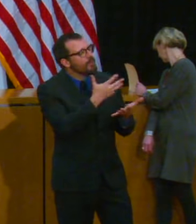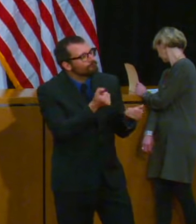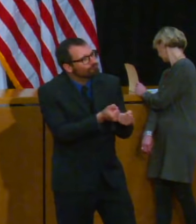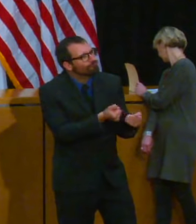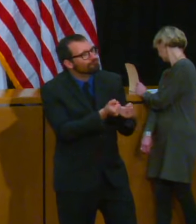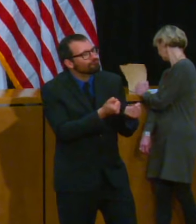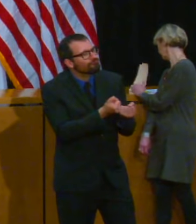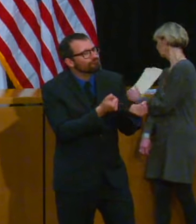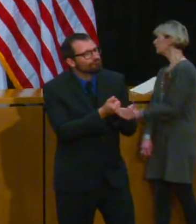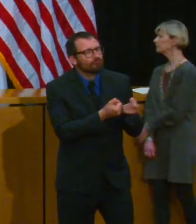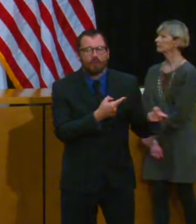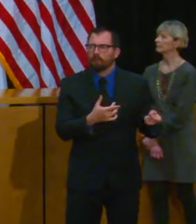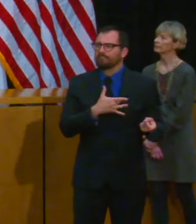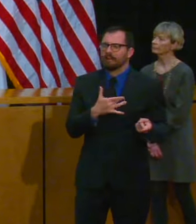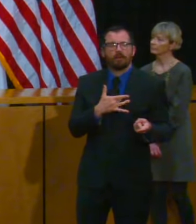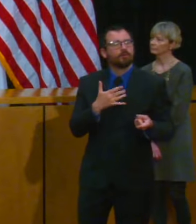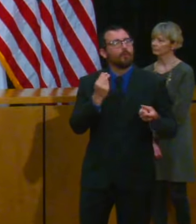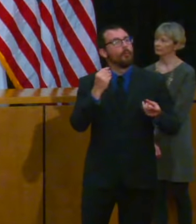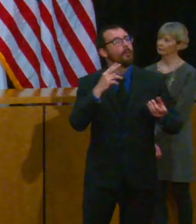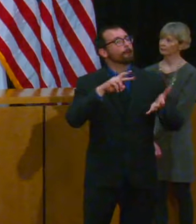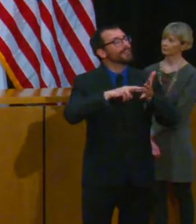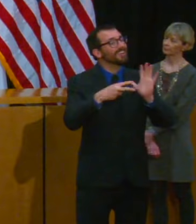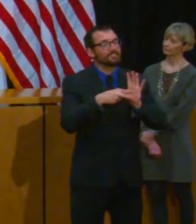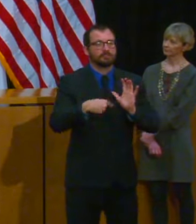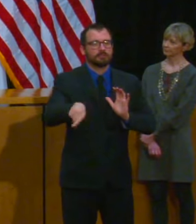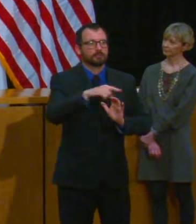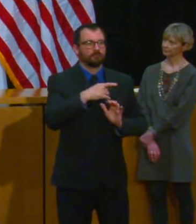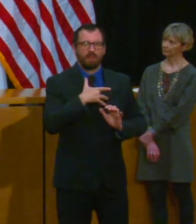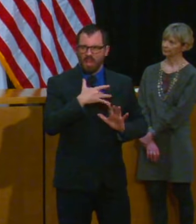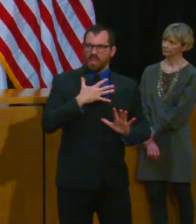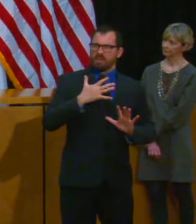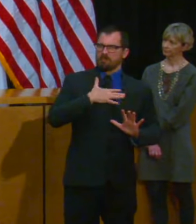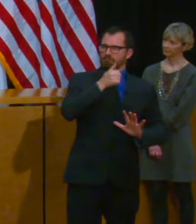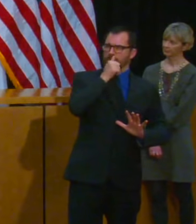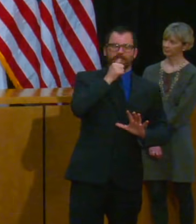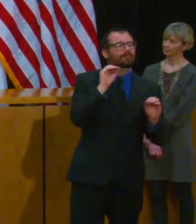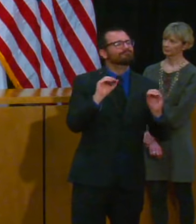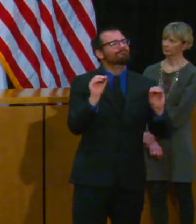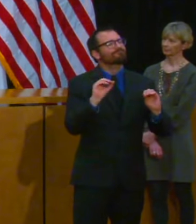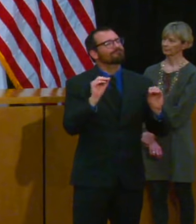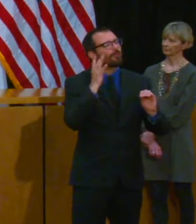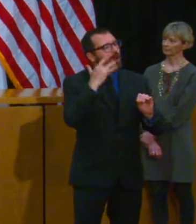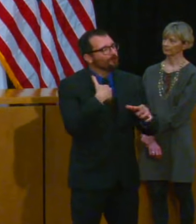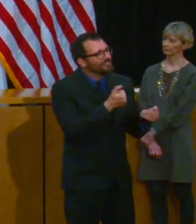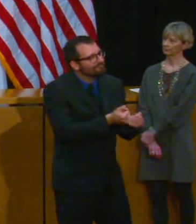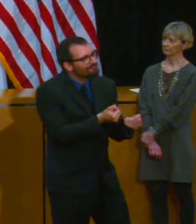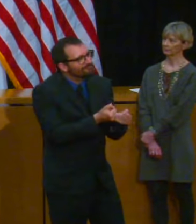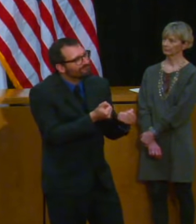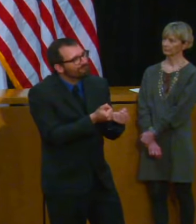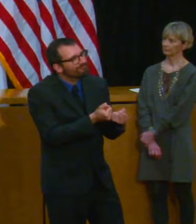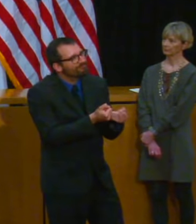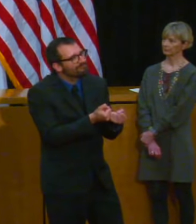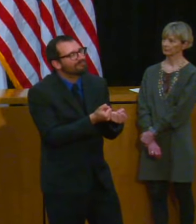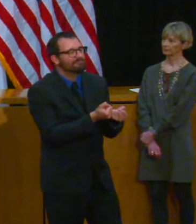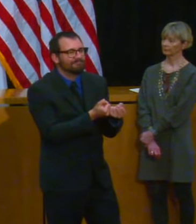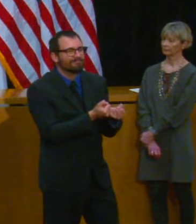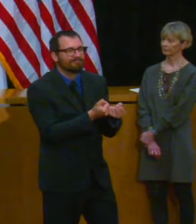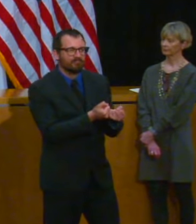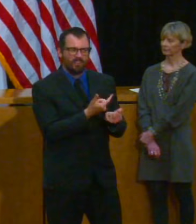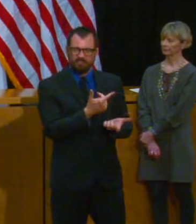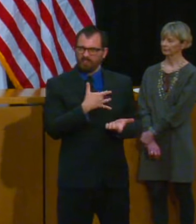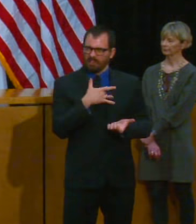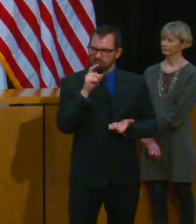because we incorporated an electronic app into the process